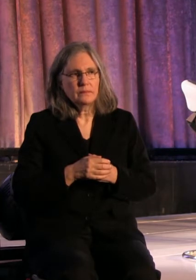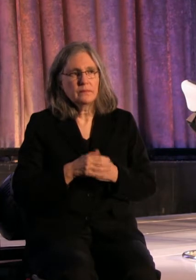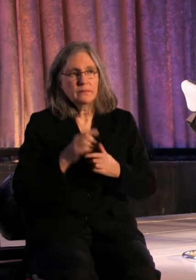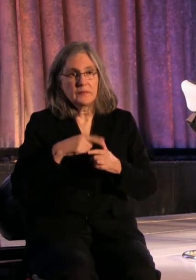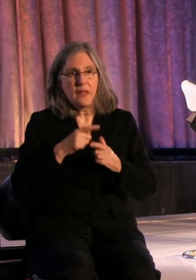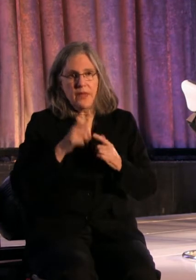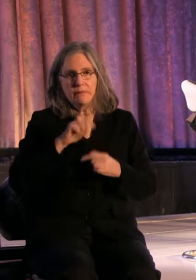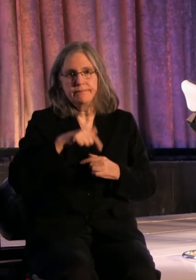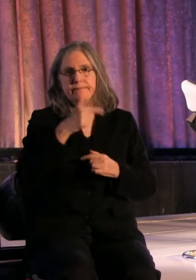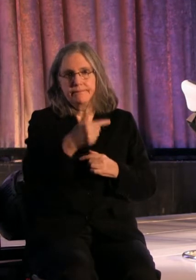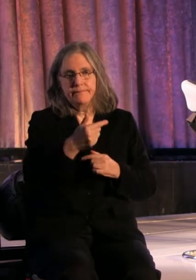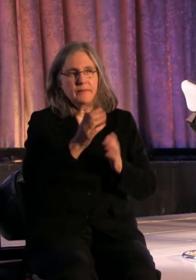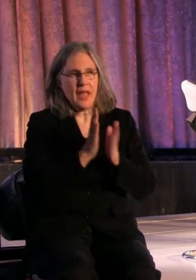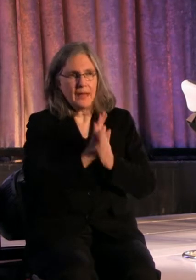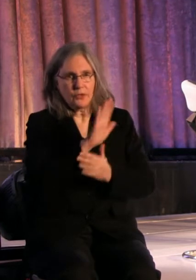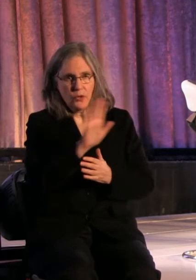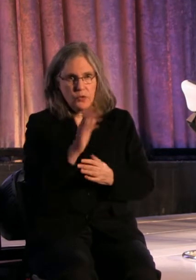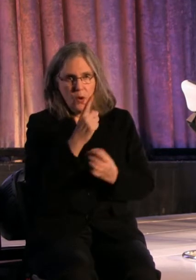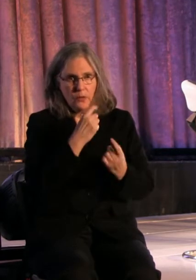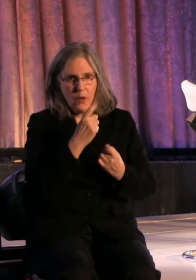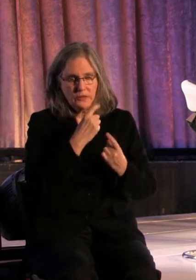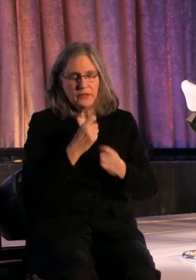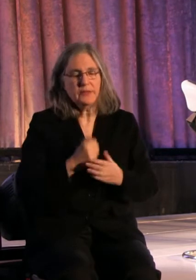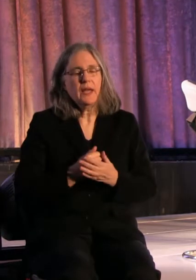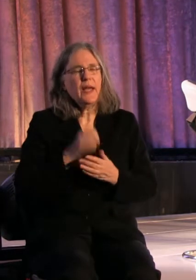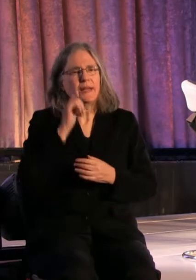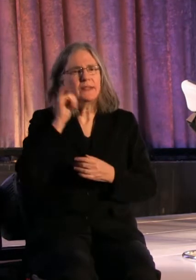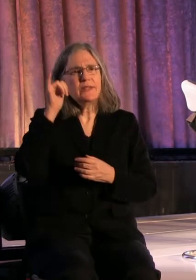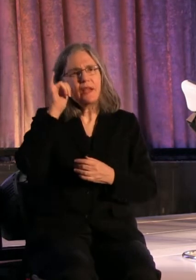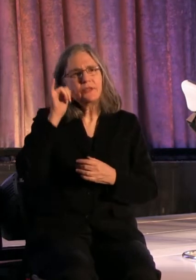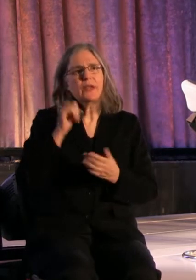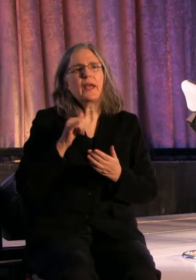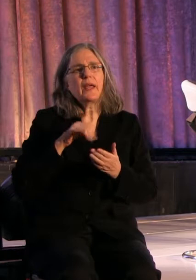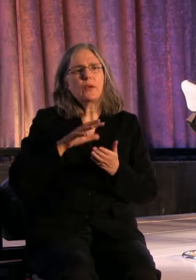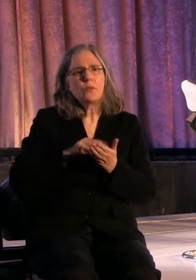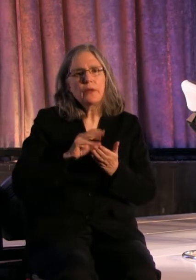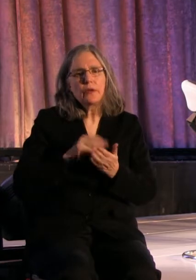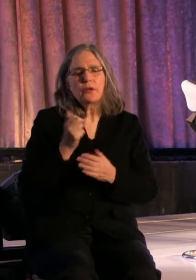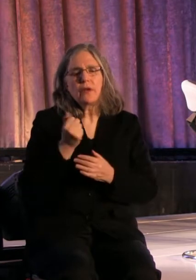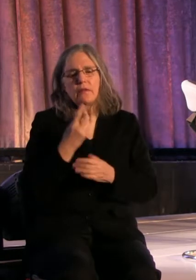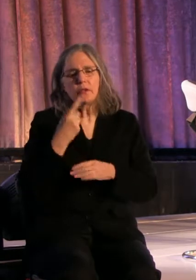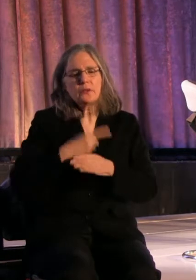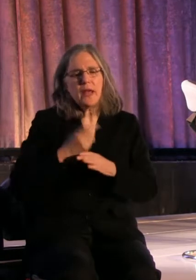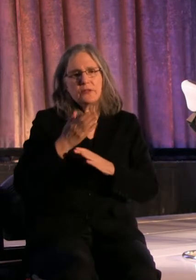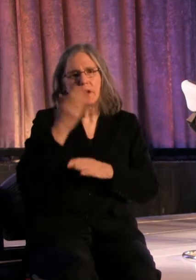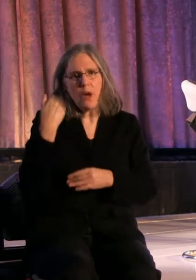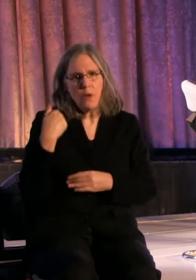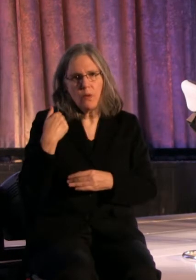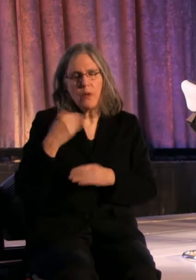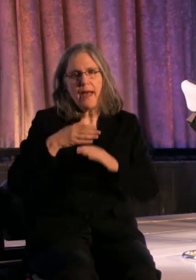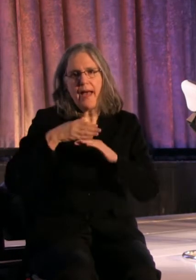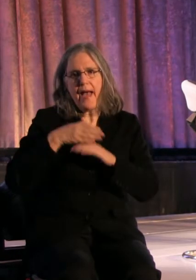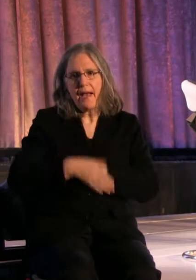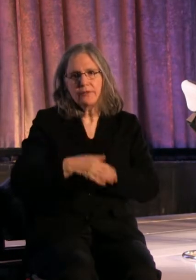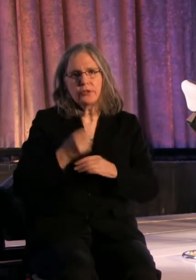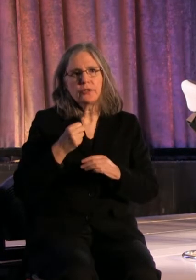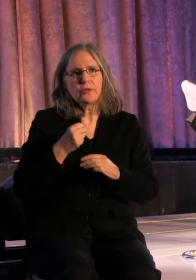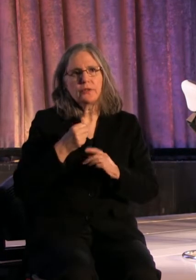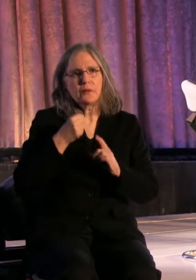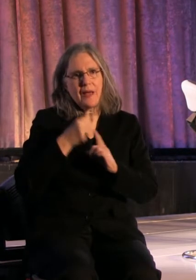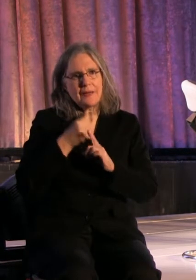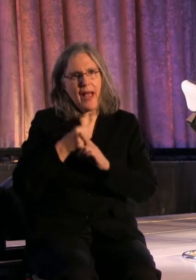questions. You know, we learned yesterday or we learned a couple of days ago in the wake of the attacks